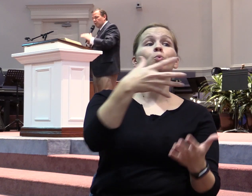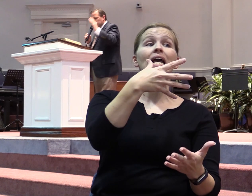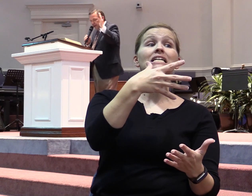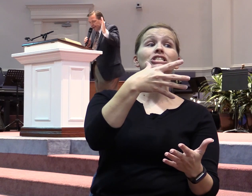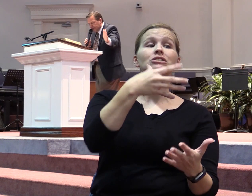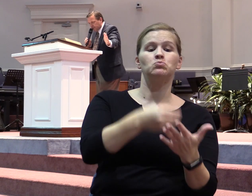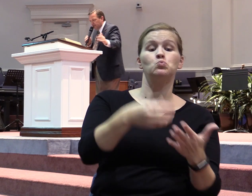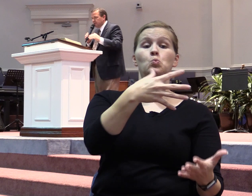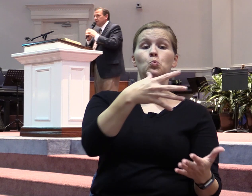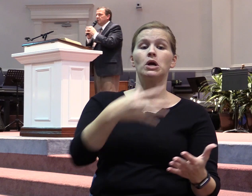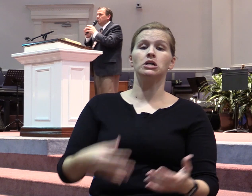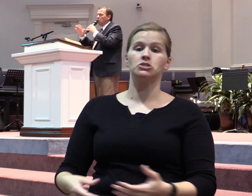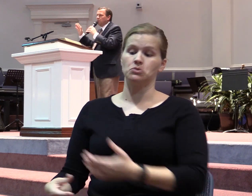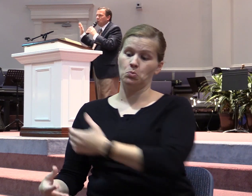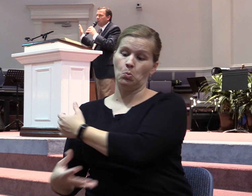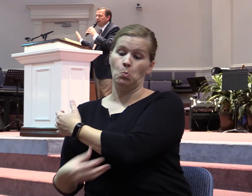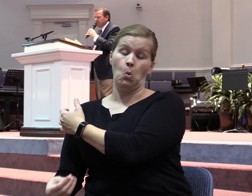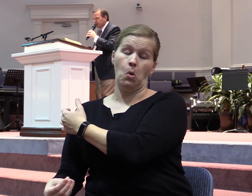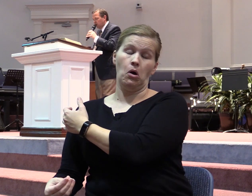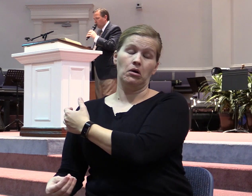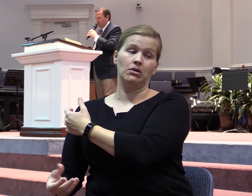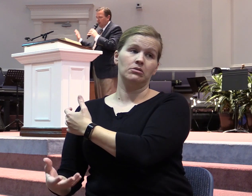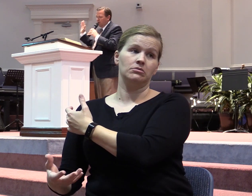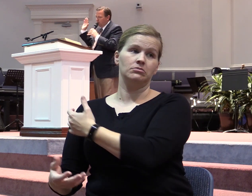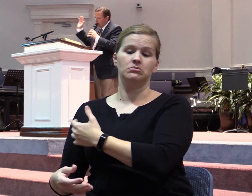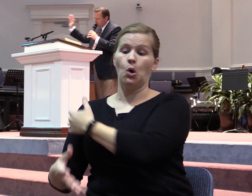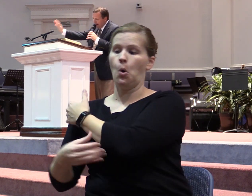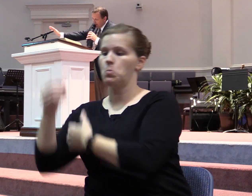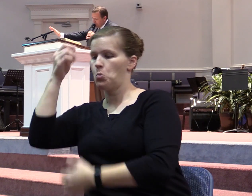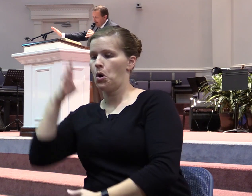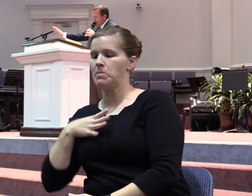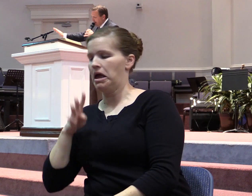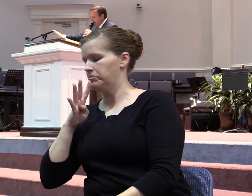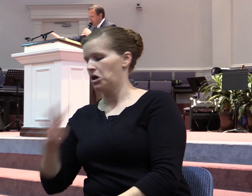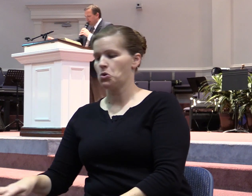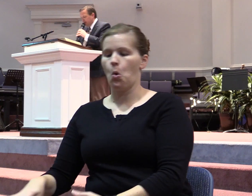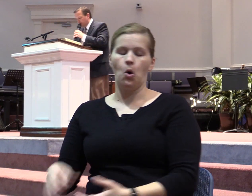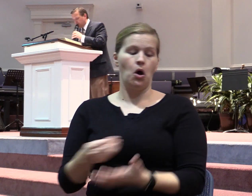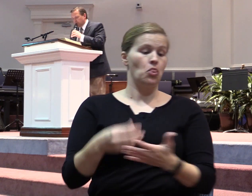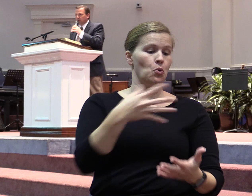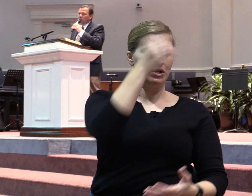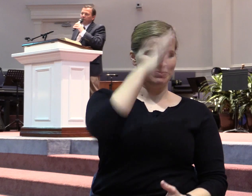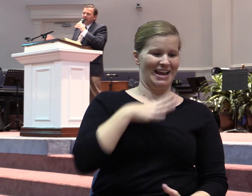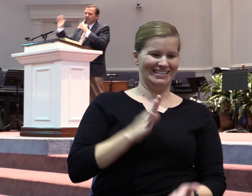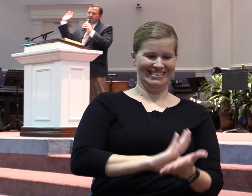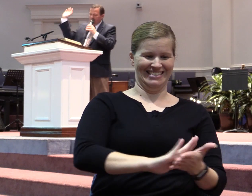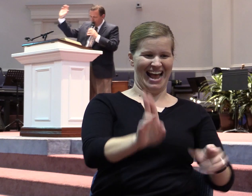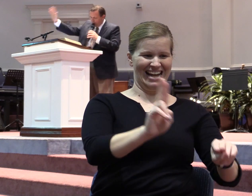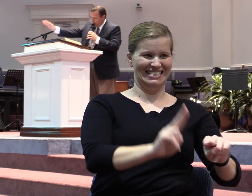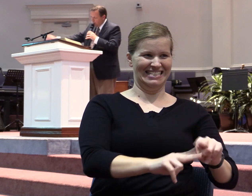rich man gets the attention. The poor man is ignored. The rich man is sitting in the nice seat in the church. The poor man is sitting on the floor